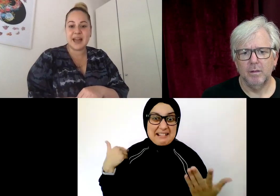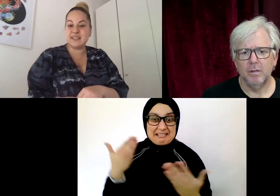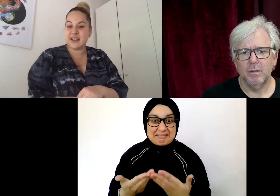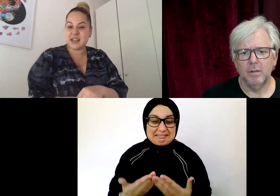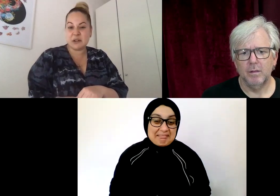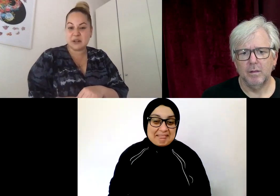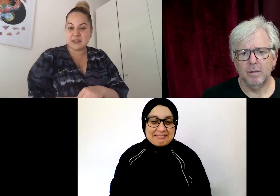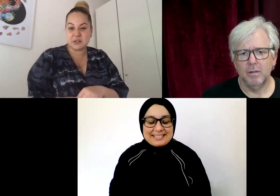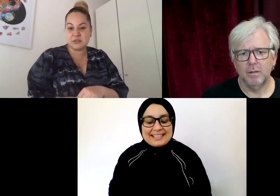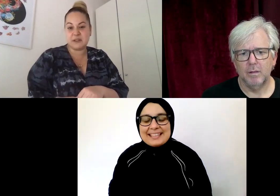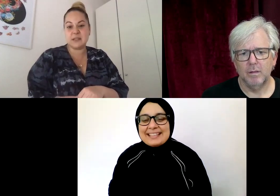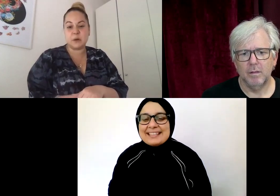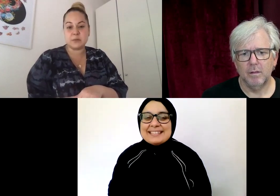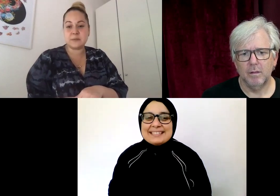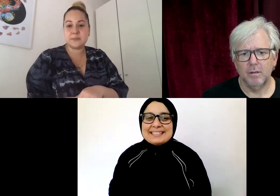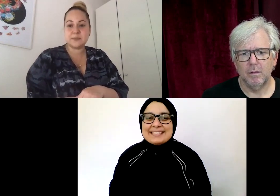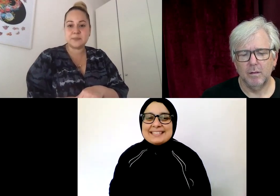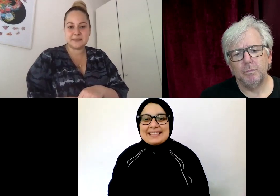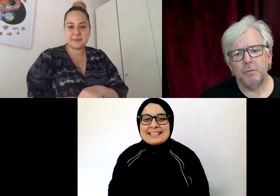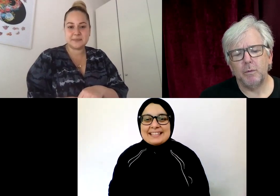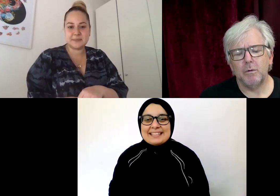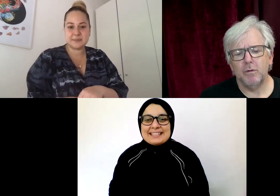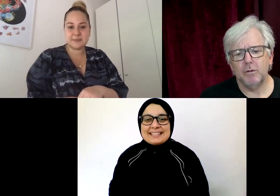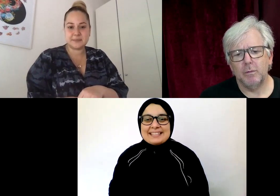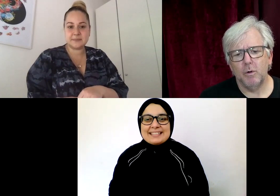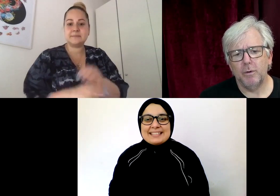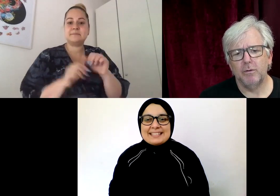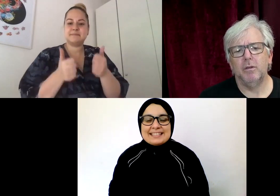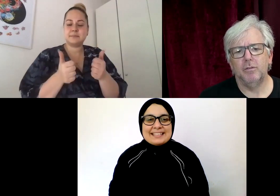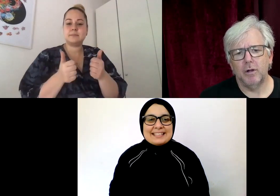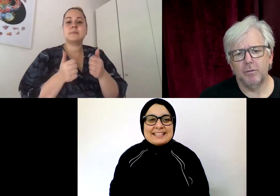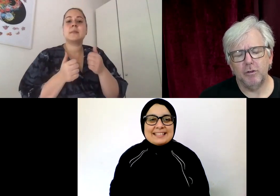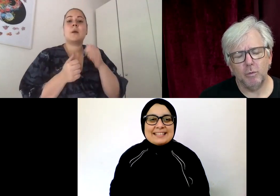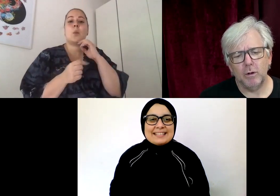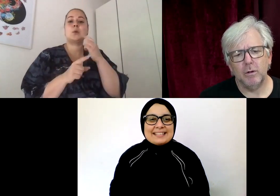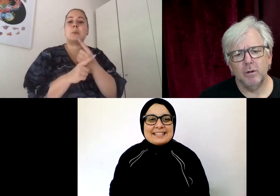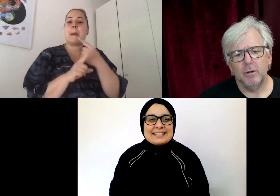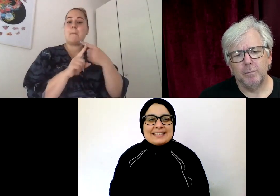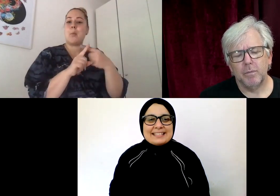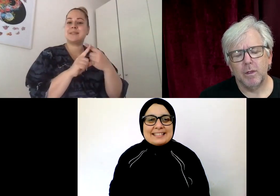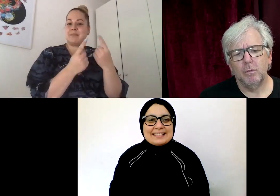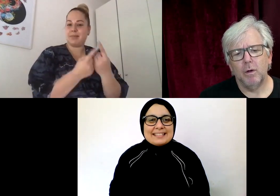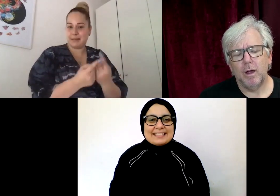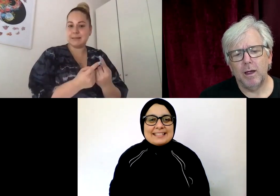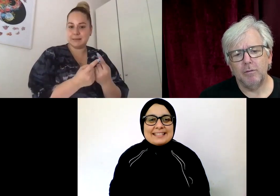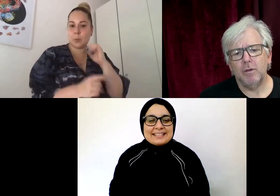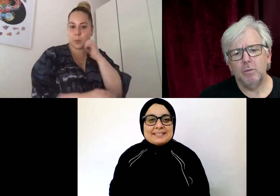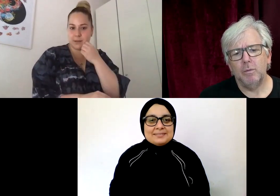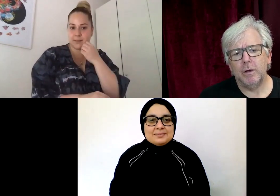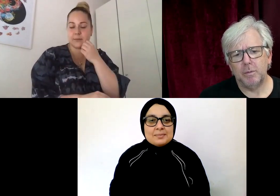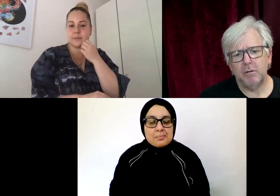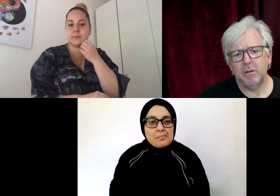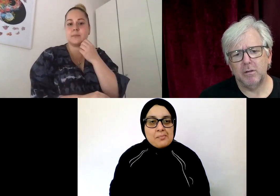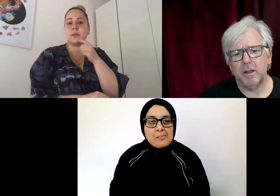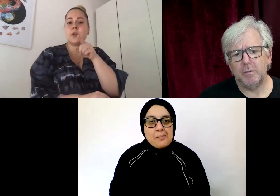And that's how I got into the creative world. Before we move on to more positive stuff, just wondered, have you